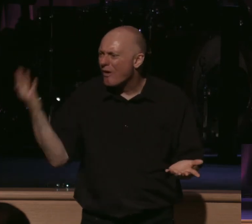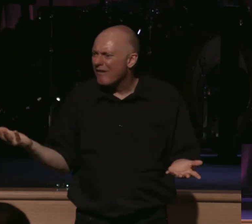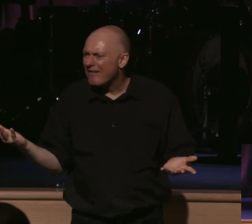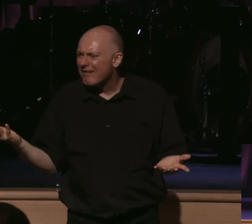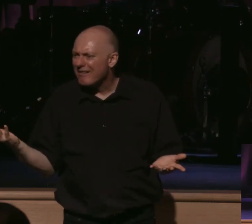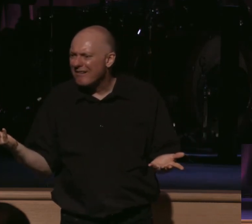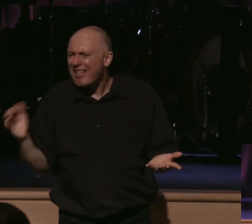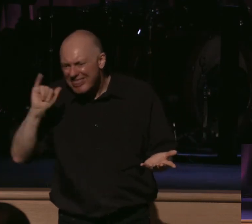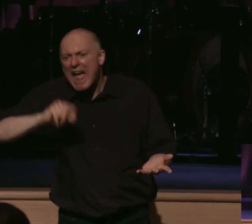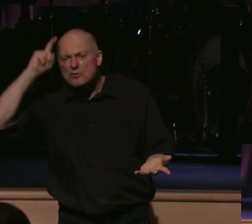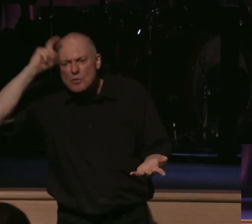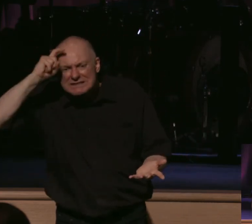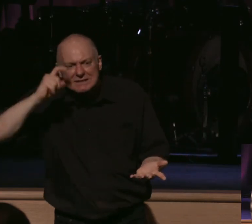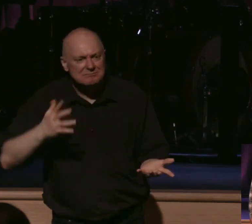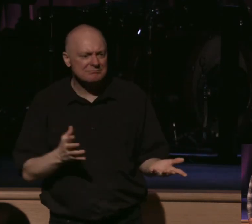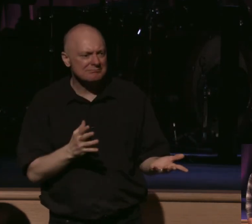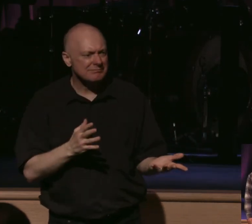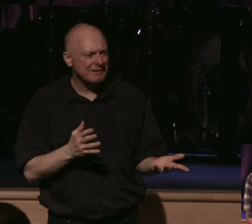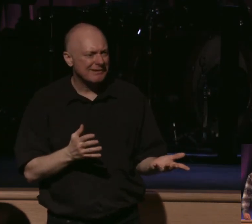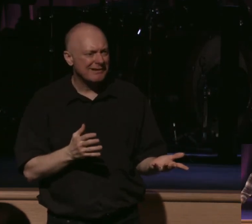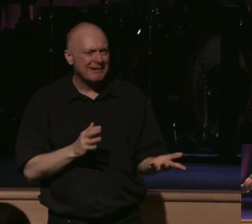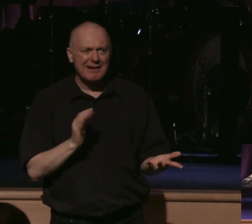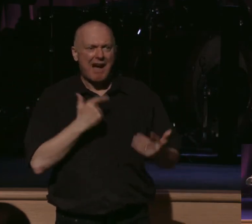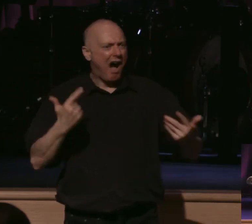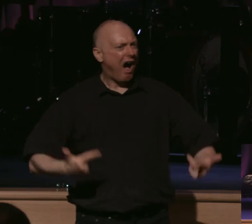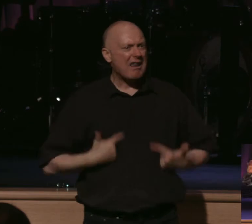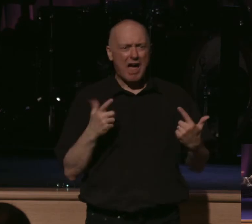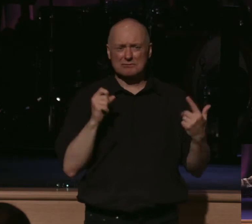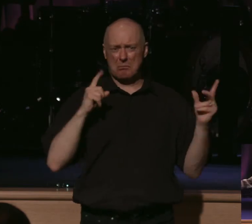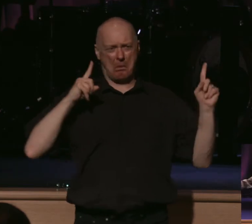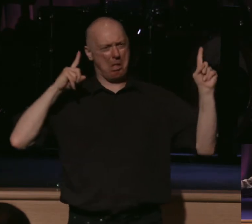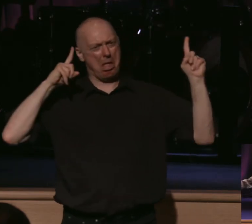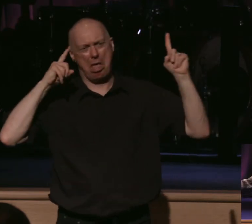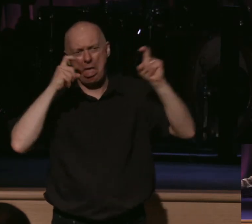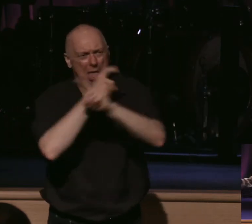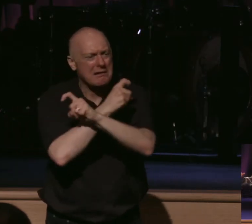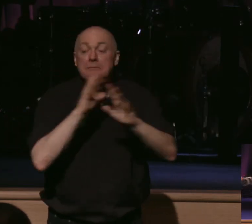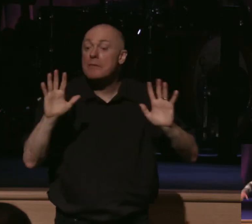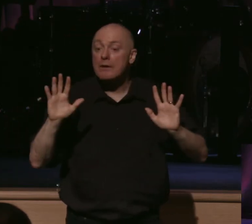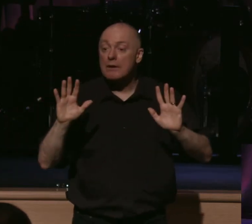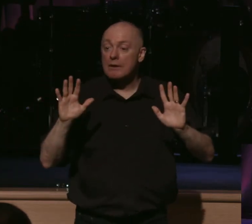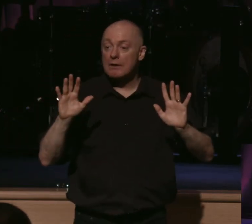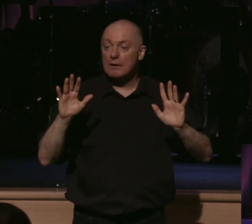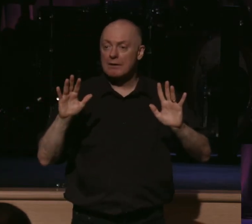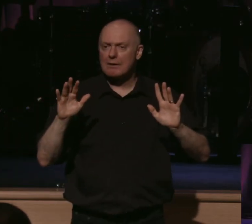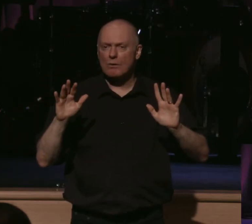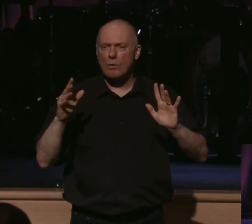that's just wisdom. Our lives are so cluttered. Let me ask you this, cluttered with what?